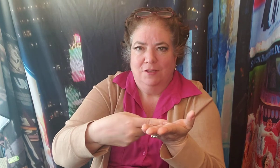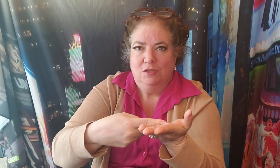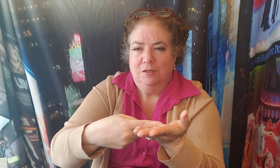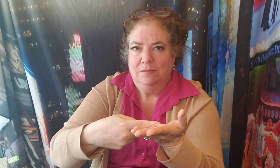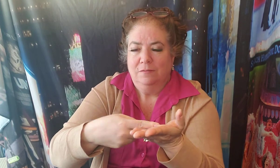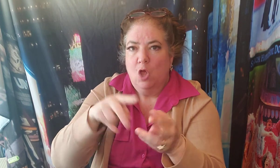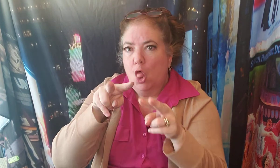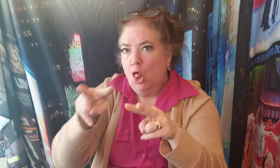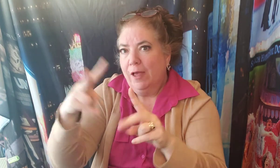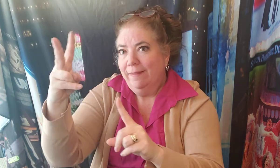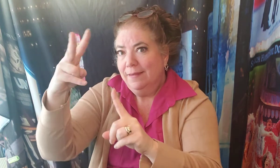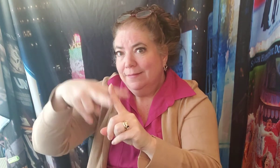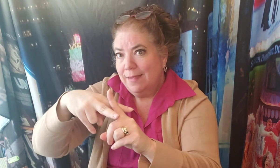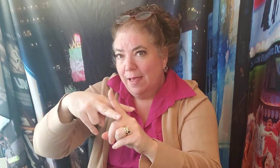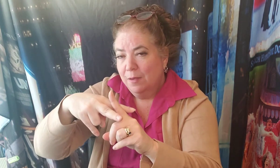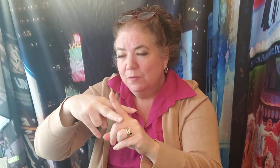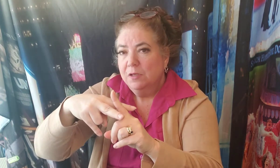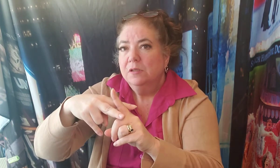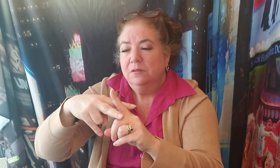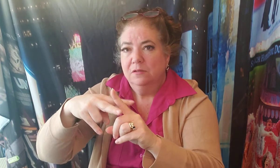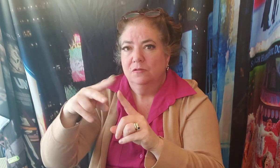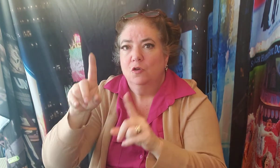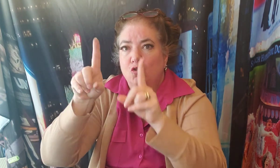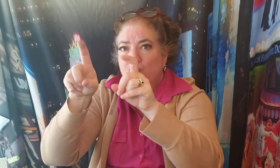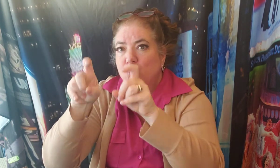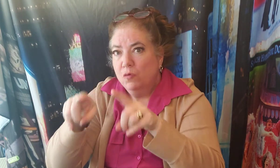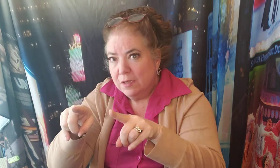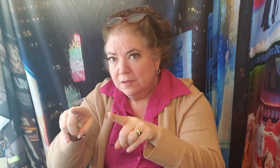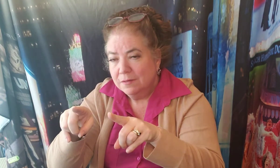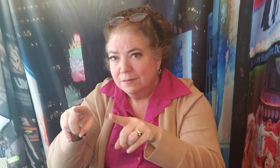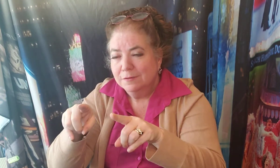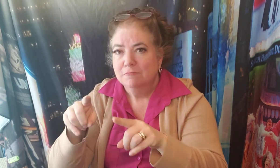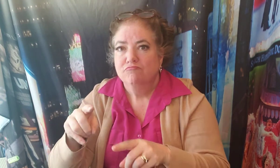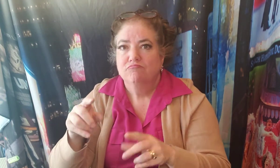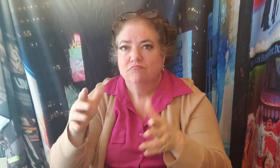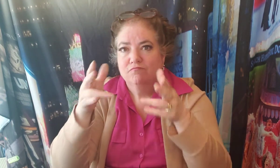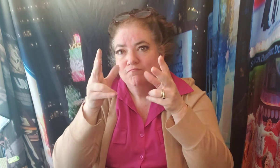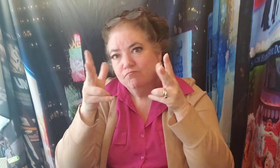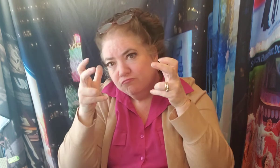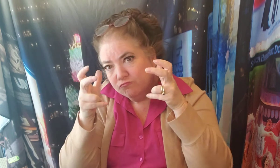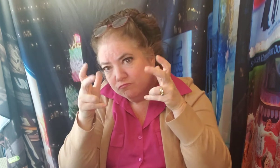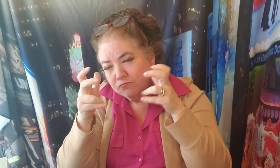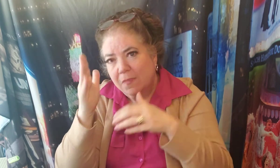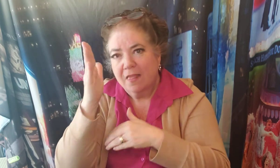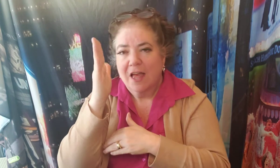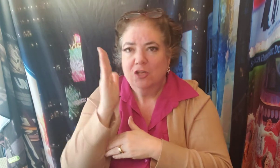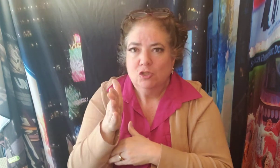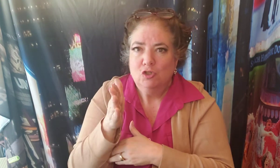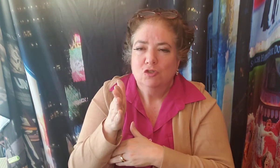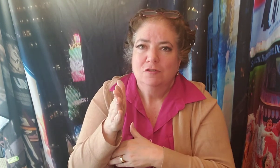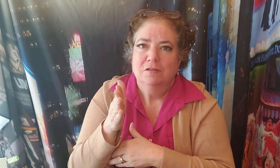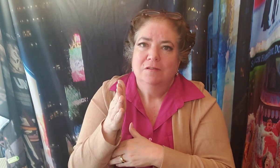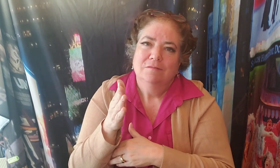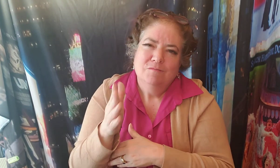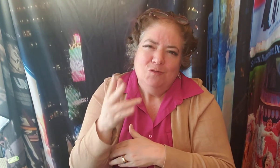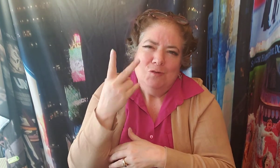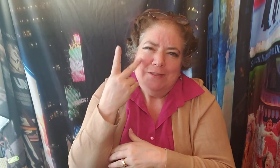assignments And do the quiz As you can see And as you've gotten used to by now Not all the assignments are deep